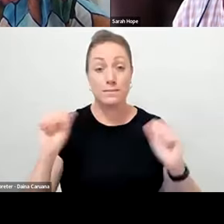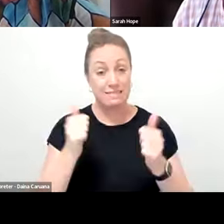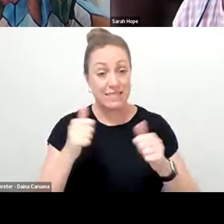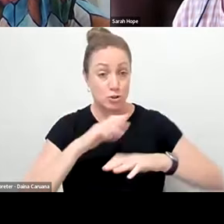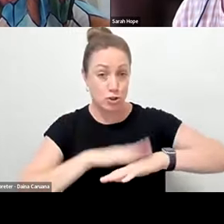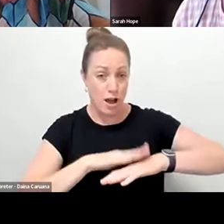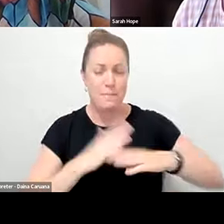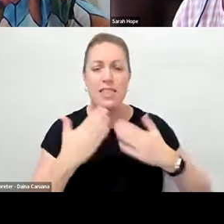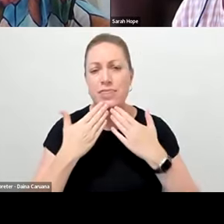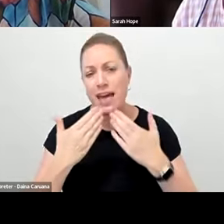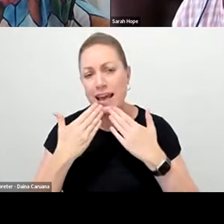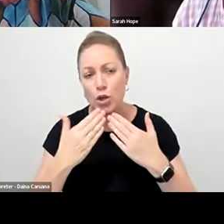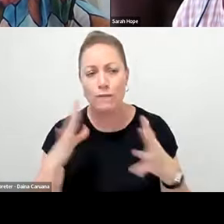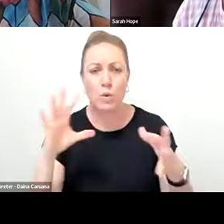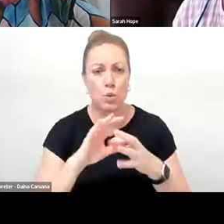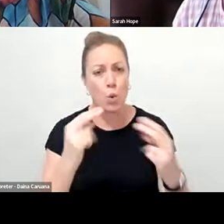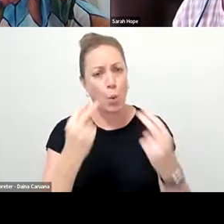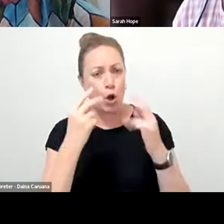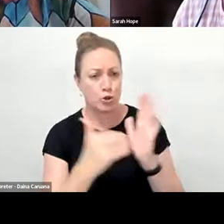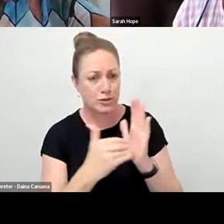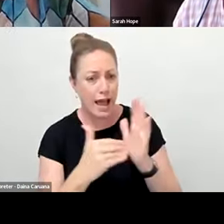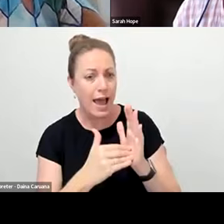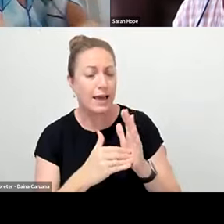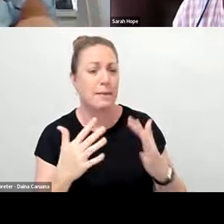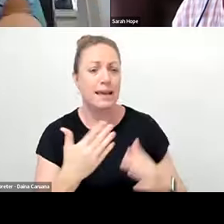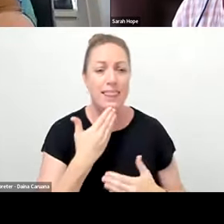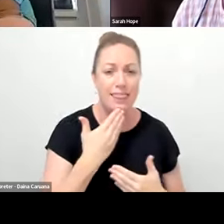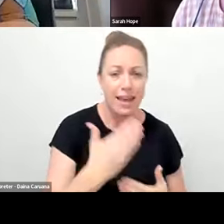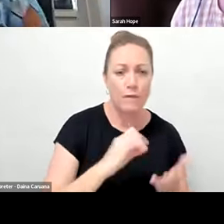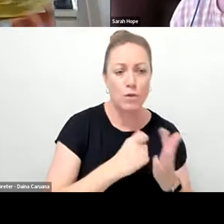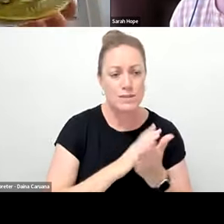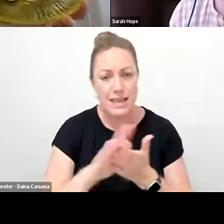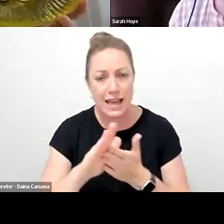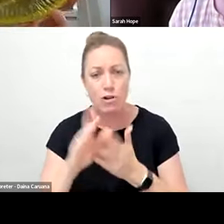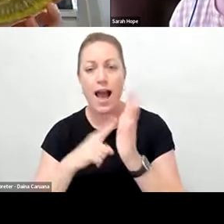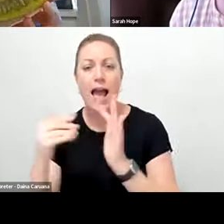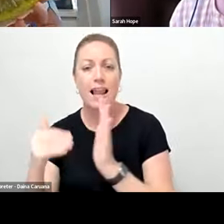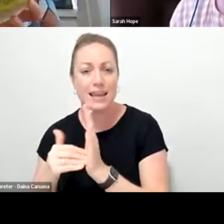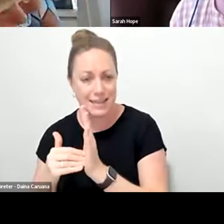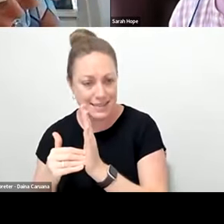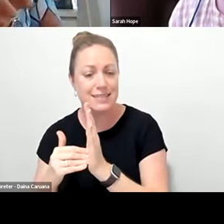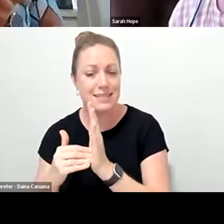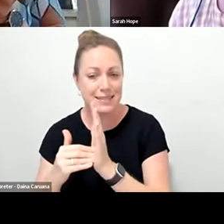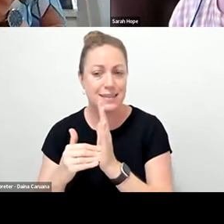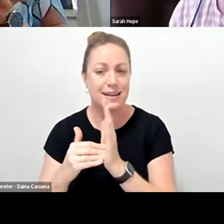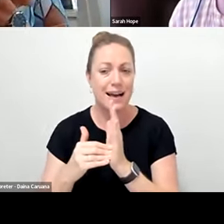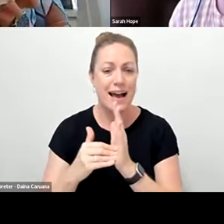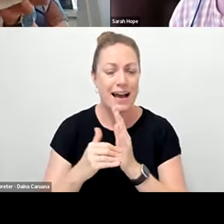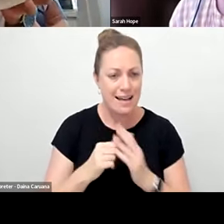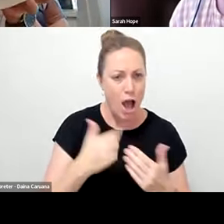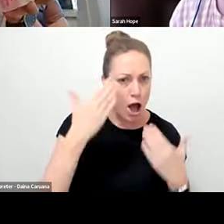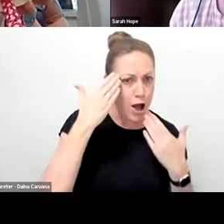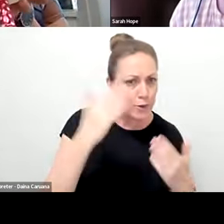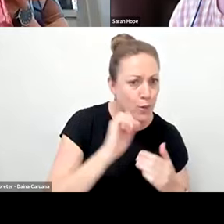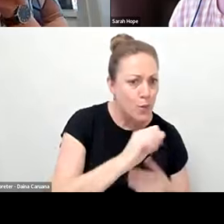everyone for joining us today. a big thank you to Sarah, Liz, and I didn't quite catch the name of the chap who was